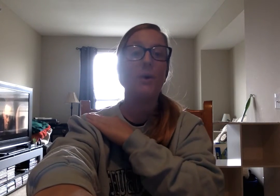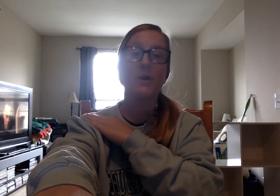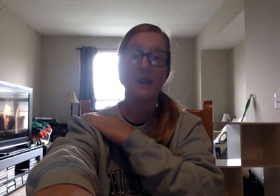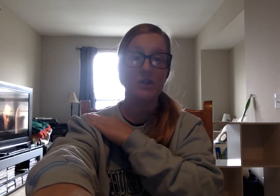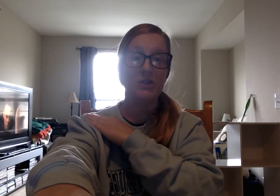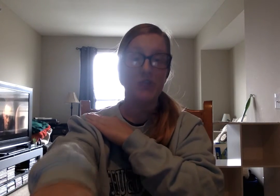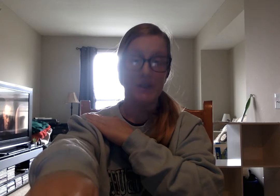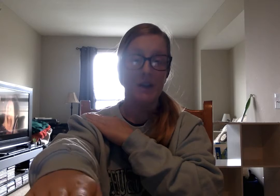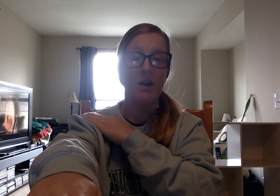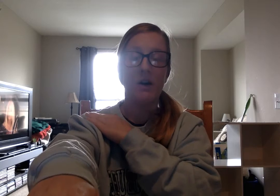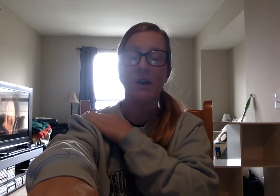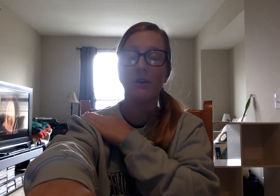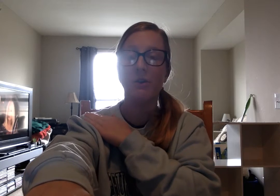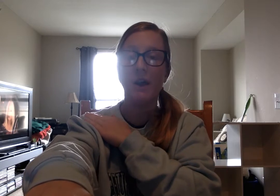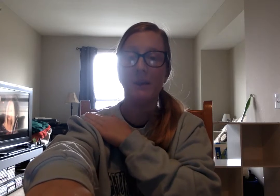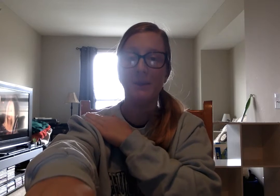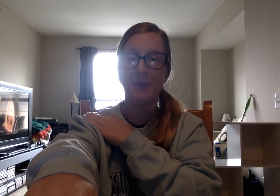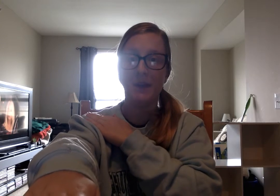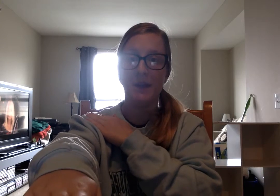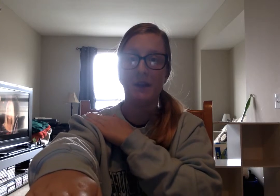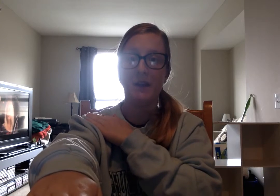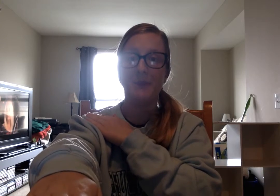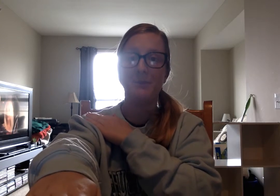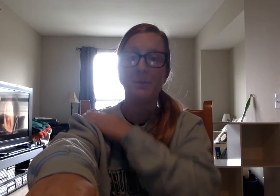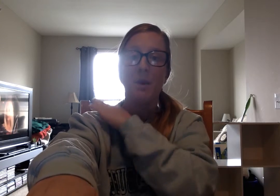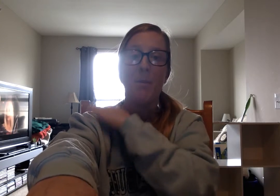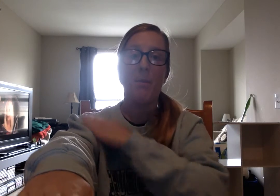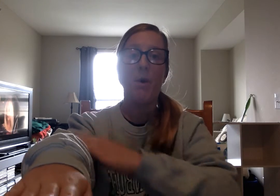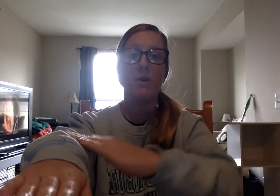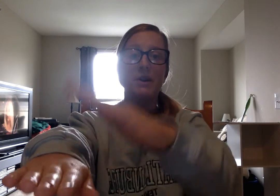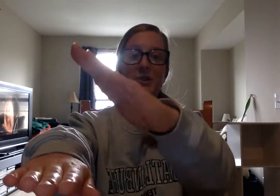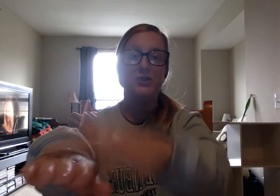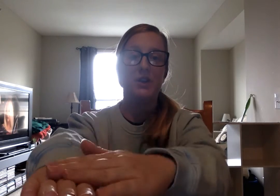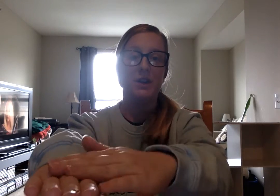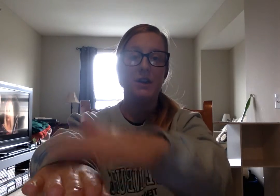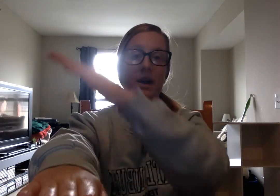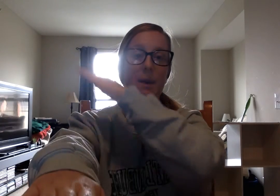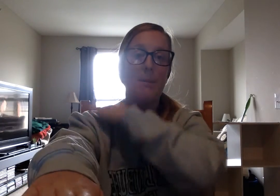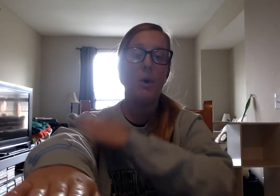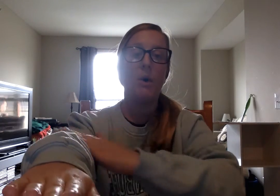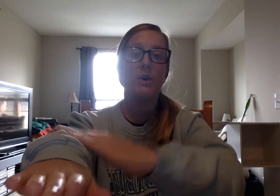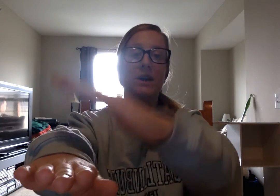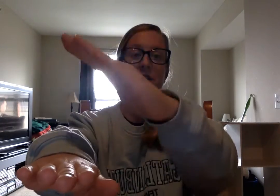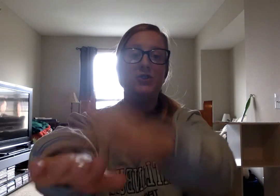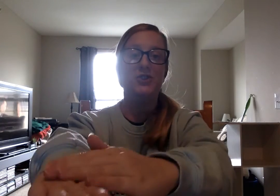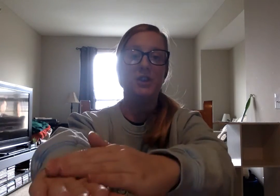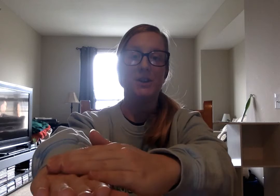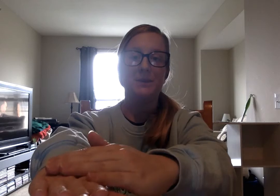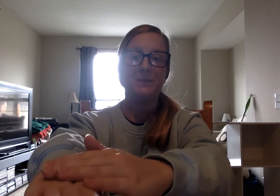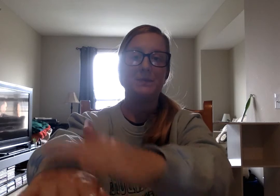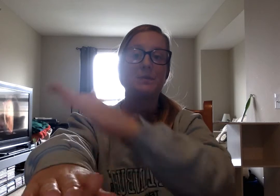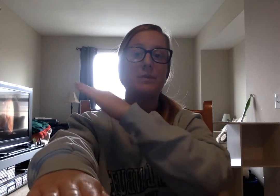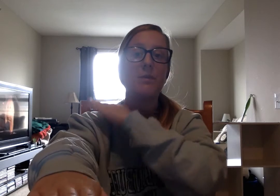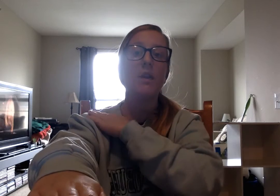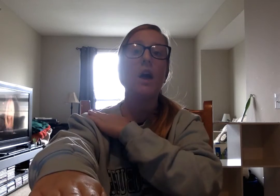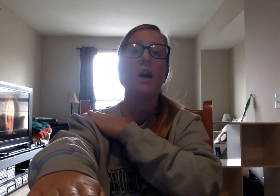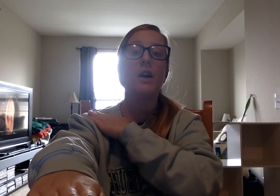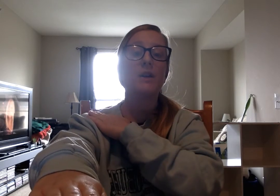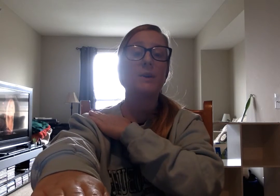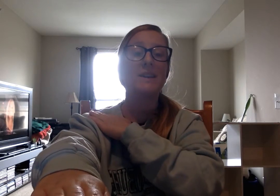porridge, just like our rhyme at the end of the thing. Porridge, porridge. Our next one